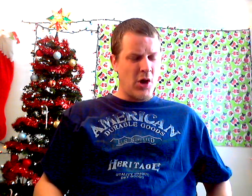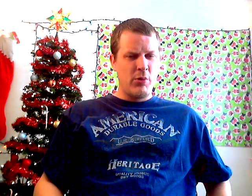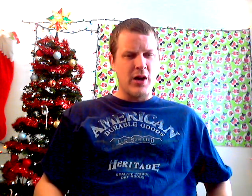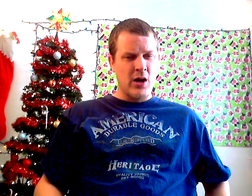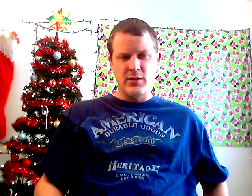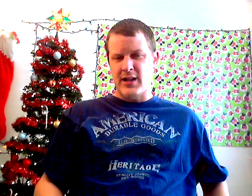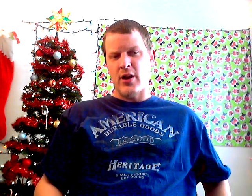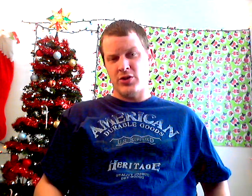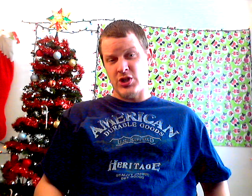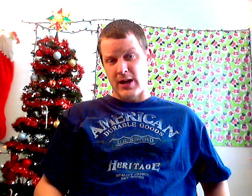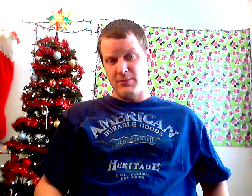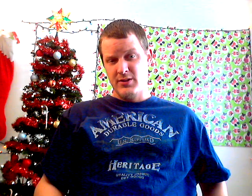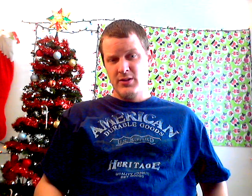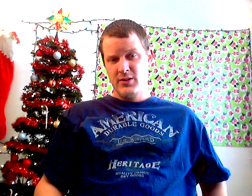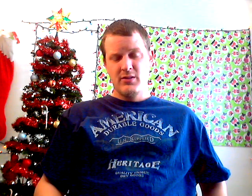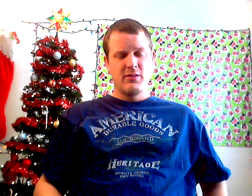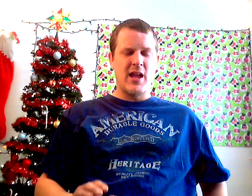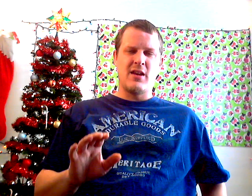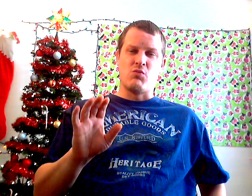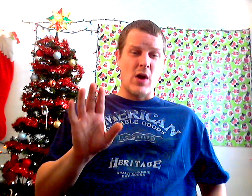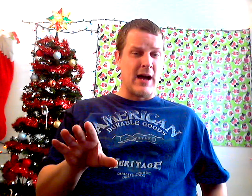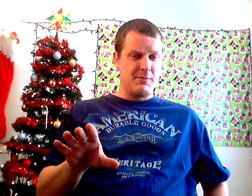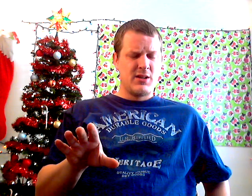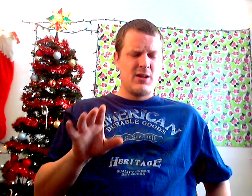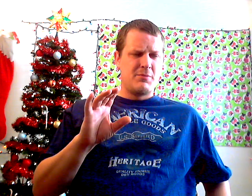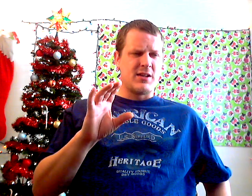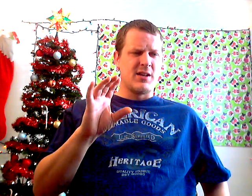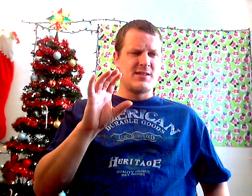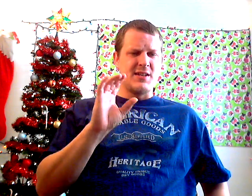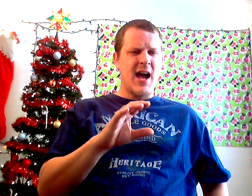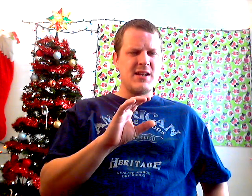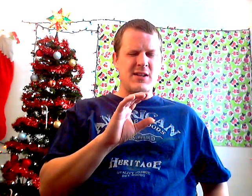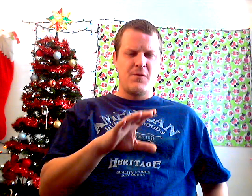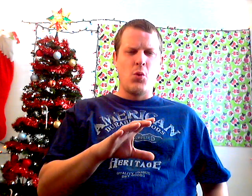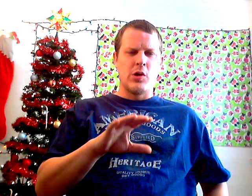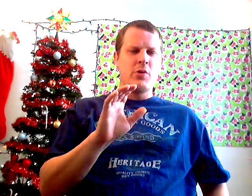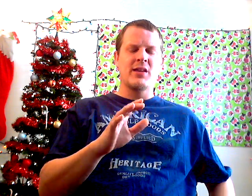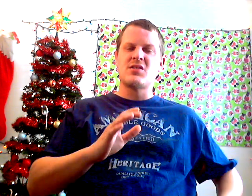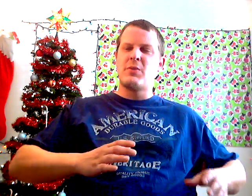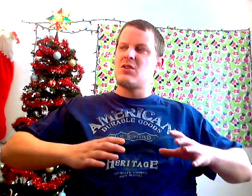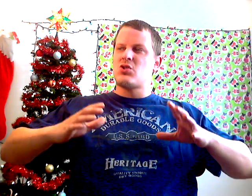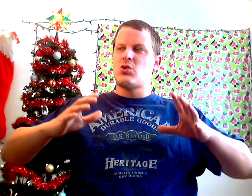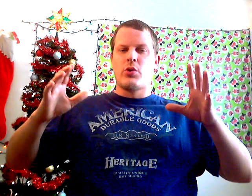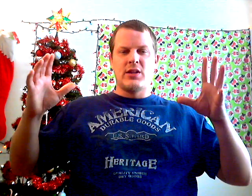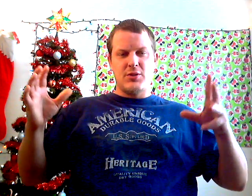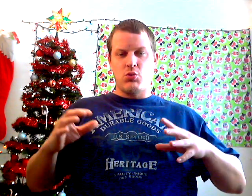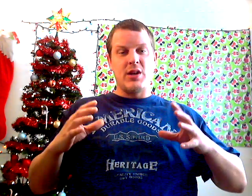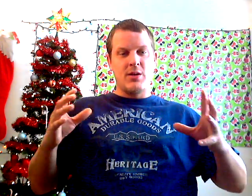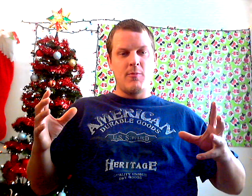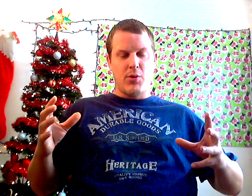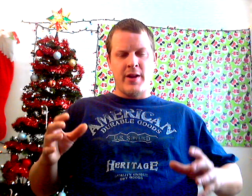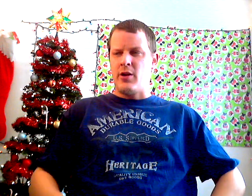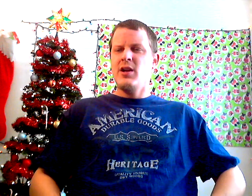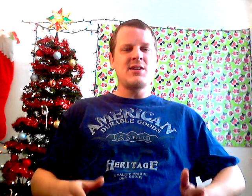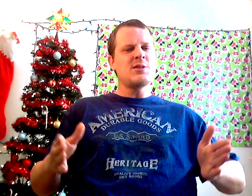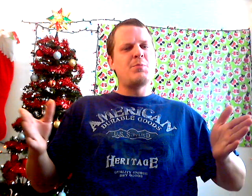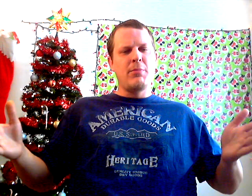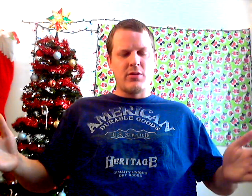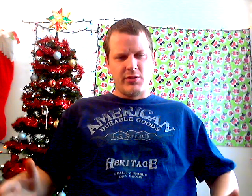Owen Hart got jobbed and robbed. Because in 94, you had this big storyline between him and Bret Hart. This is biblical